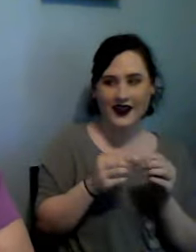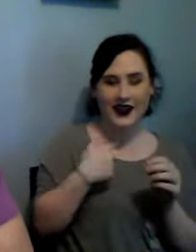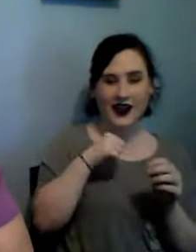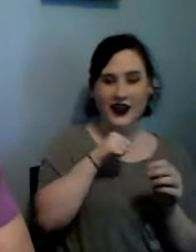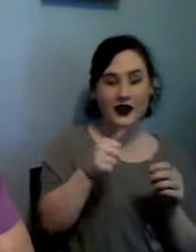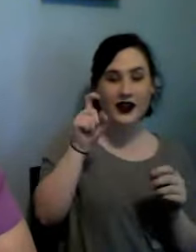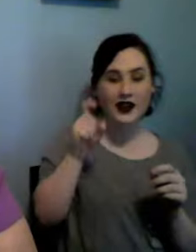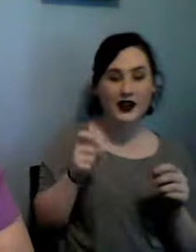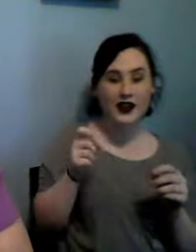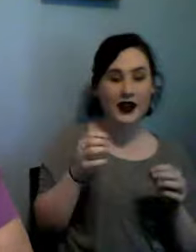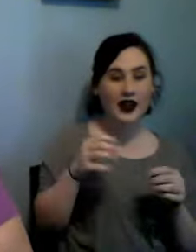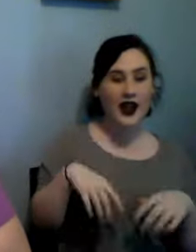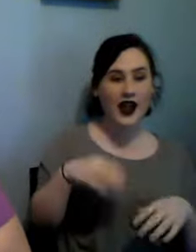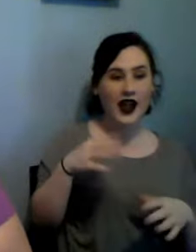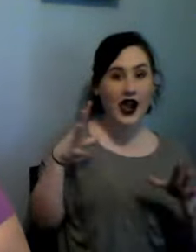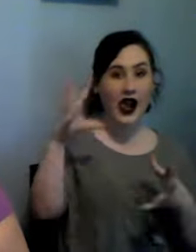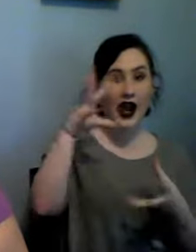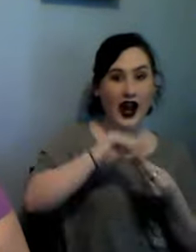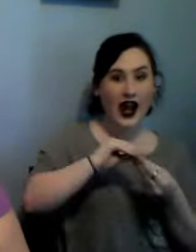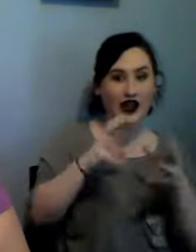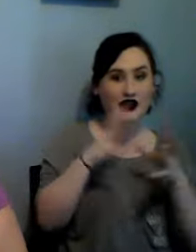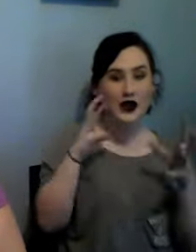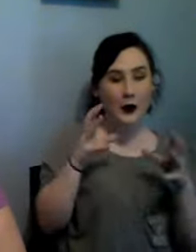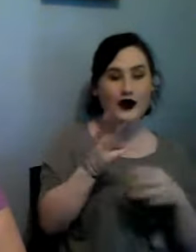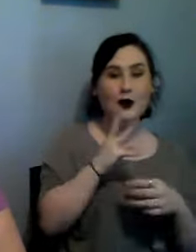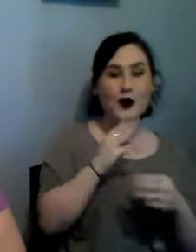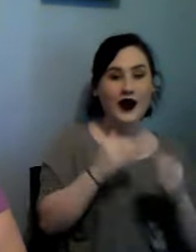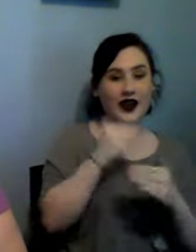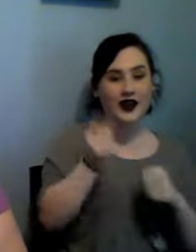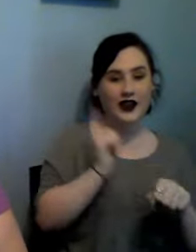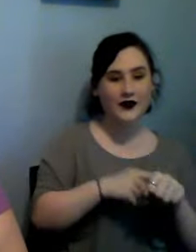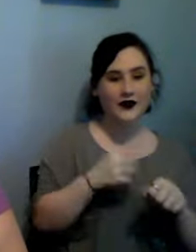oh my goodness that is so funny okay